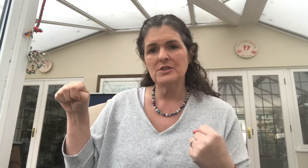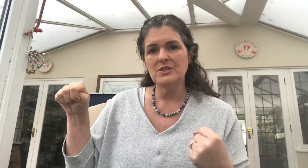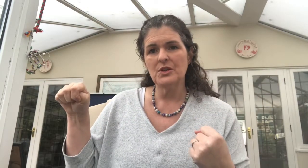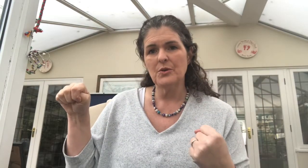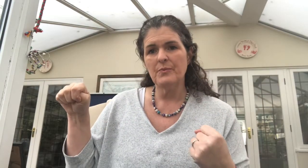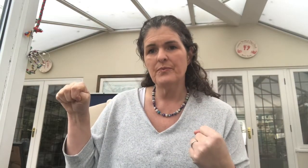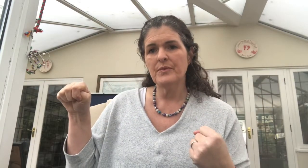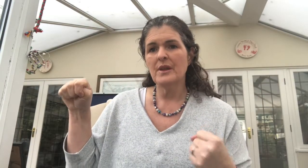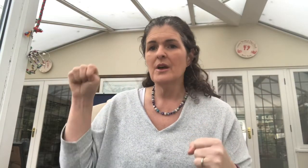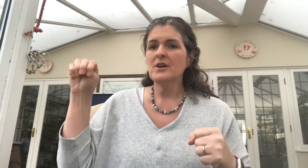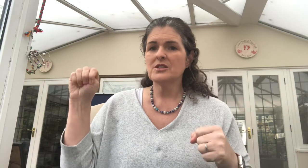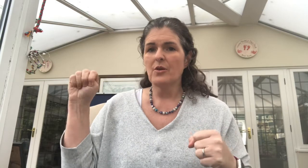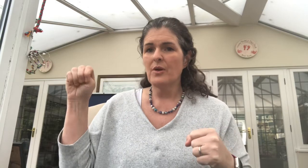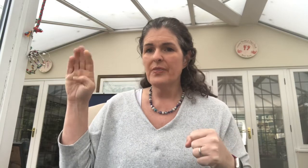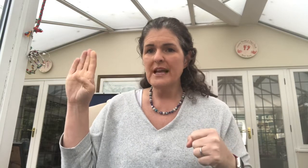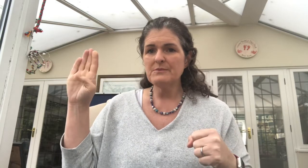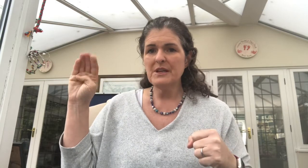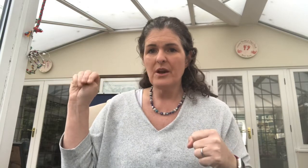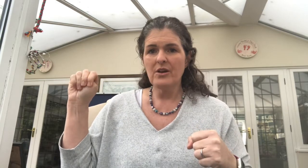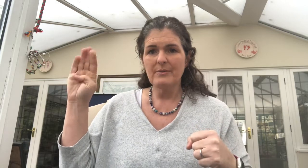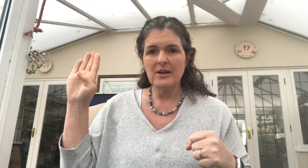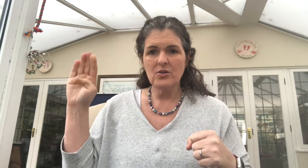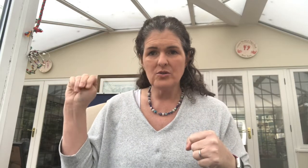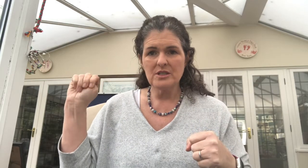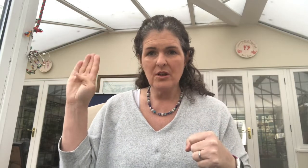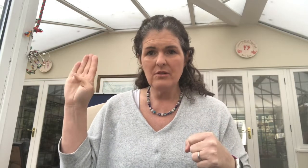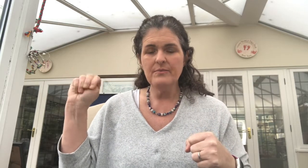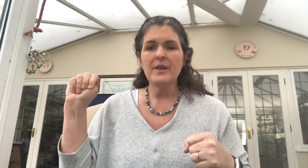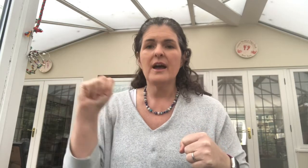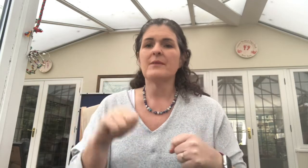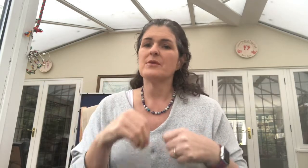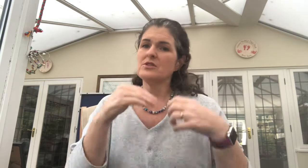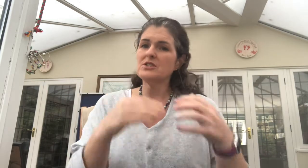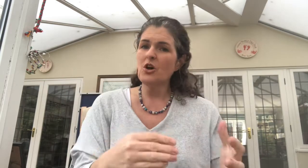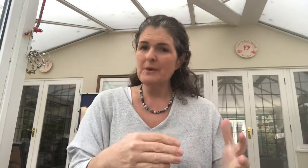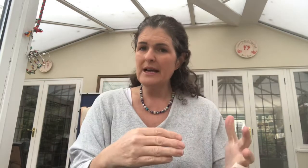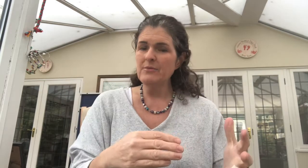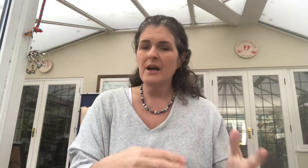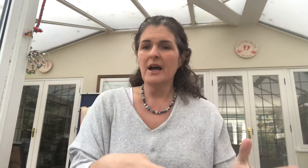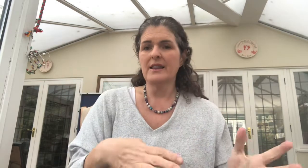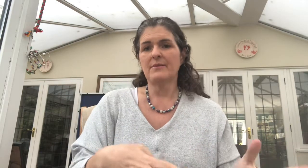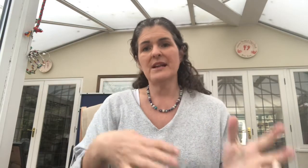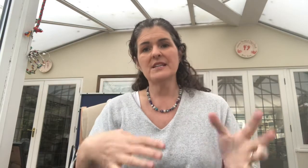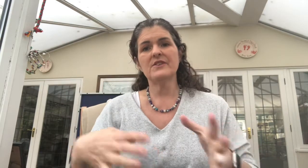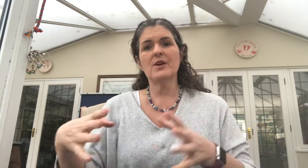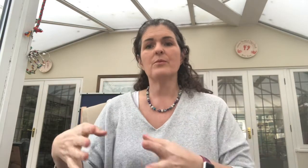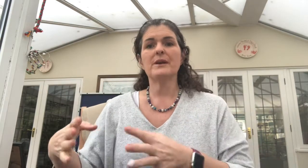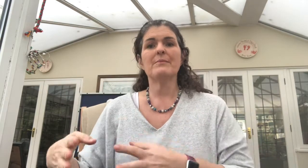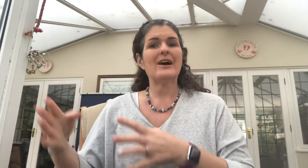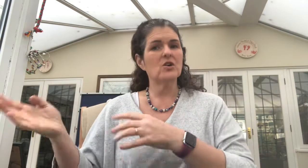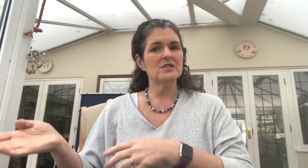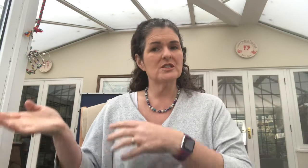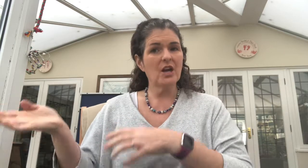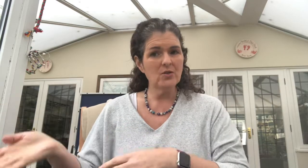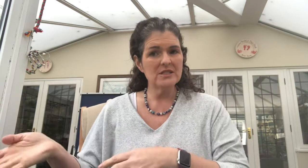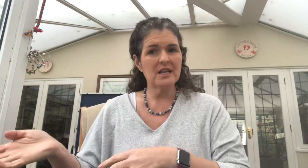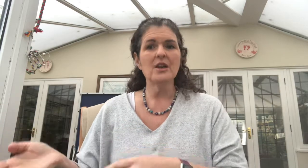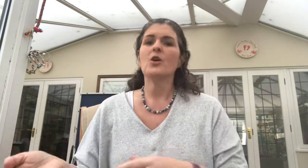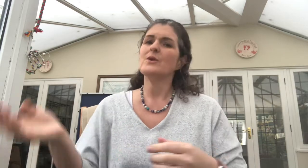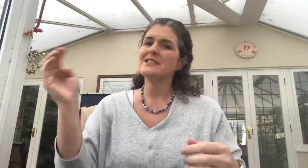to. So that's me going on about cortisol and I'm going to stop now and then my next video will be about oxytocin, which is